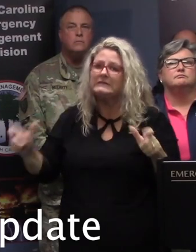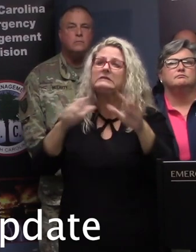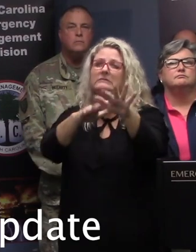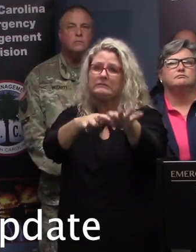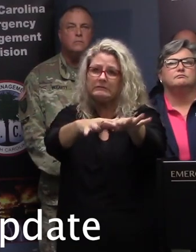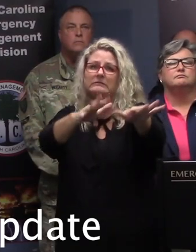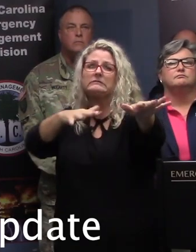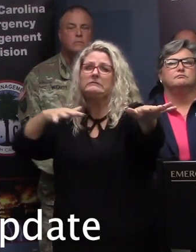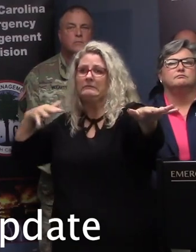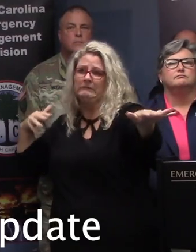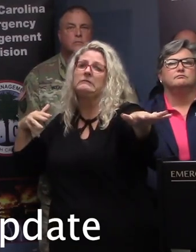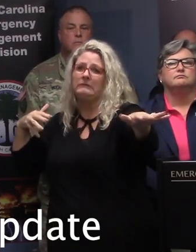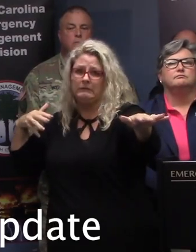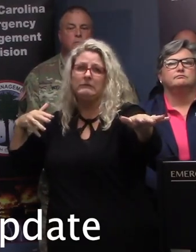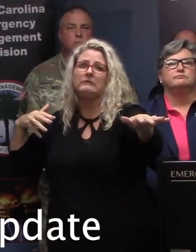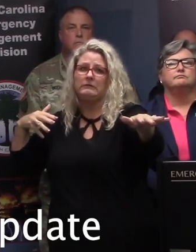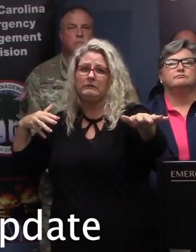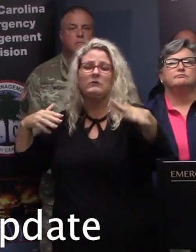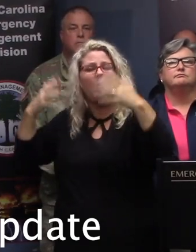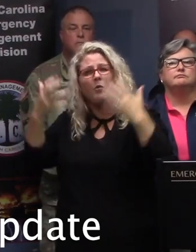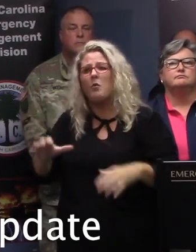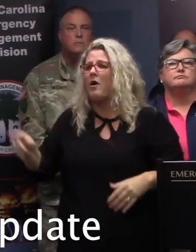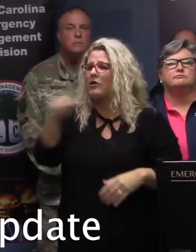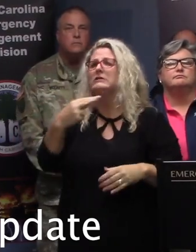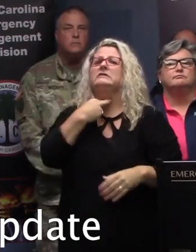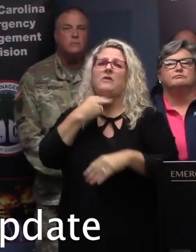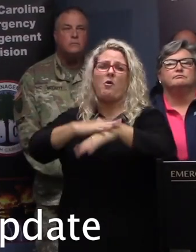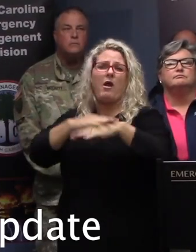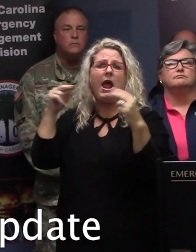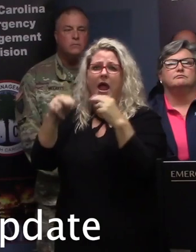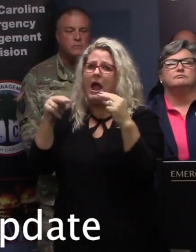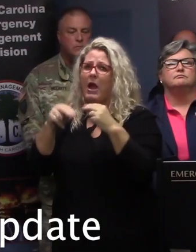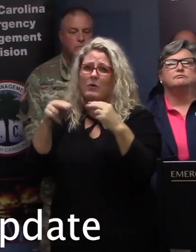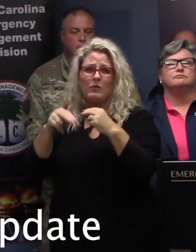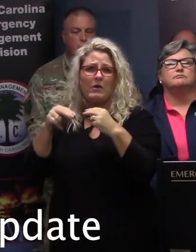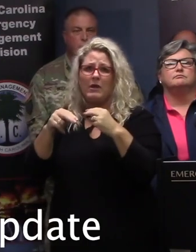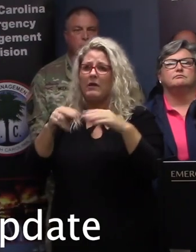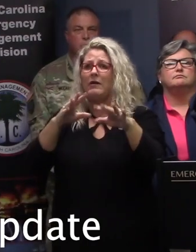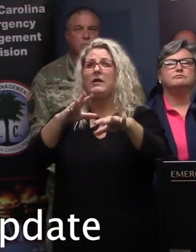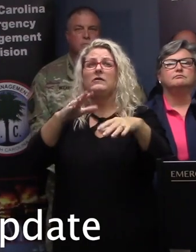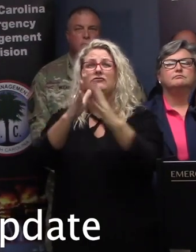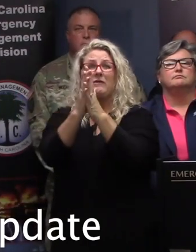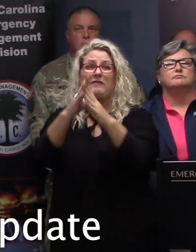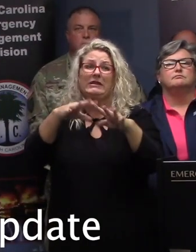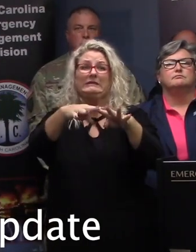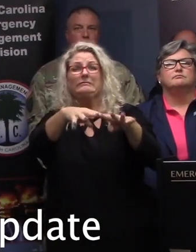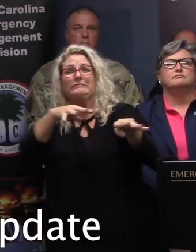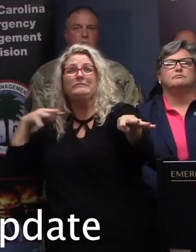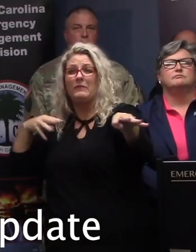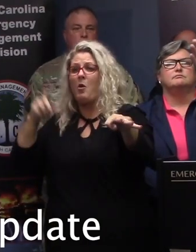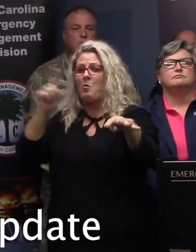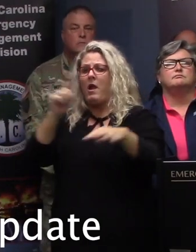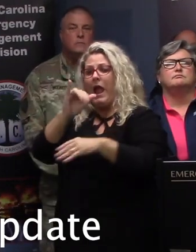worse. We do not want people to be stuck on the highway. Typically, the gridlock would occur between where I